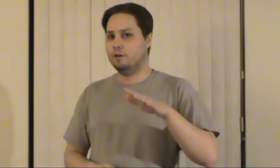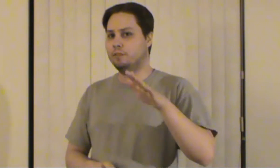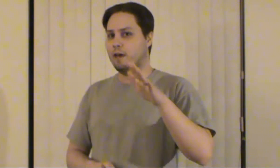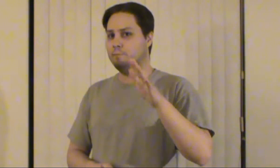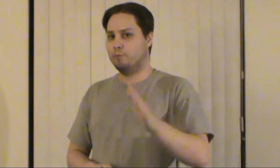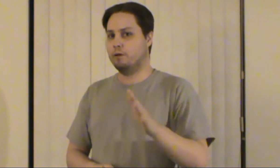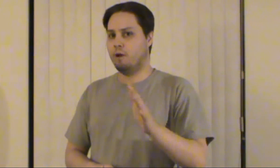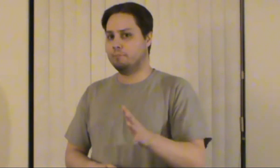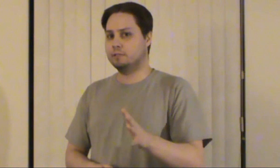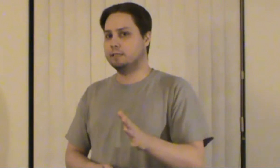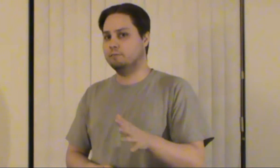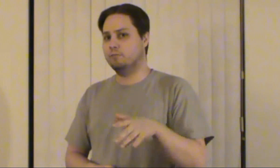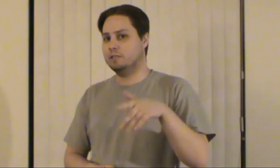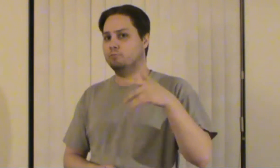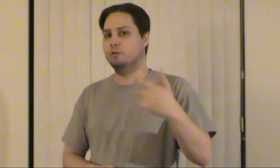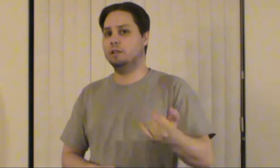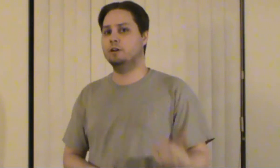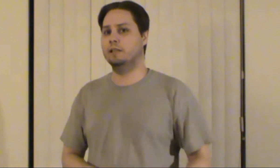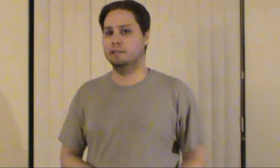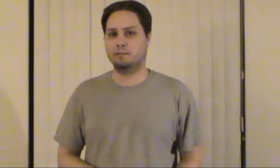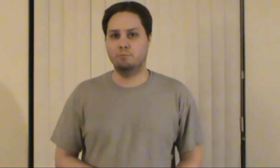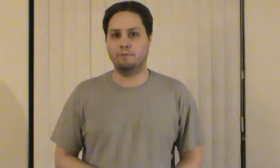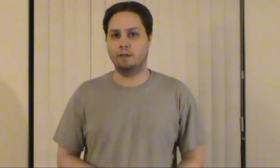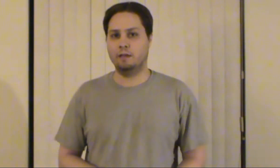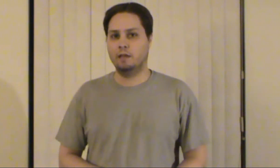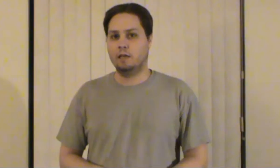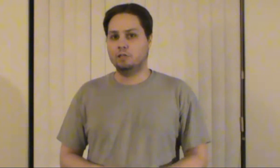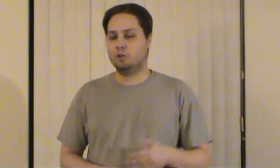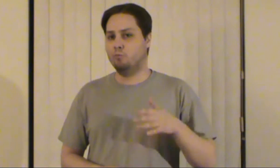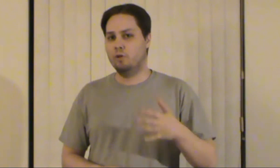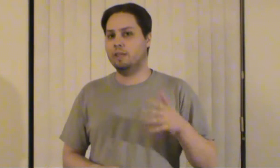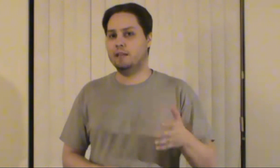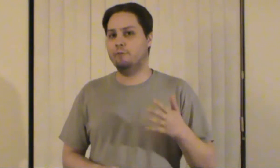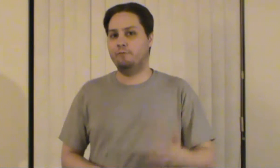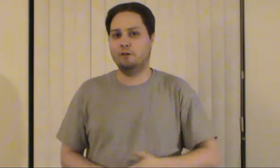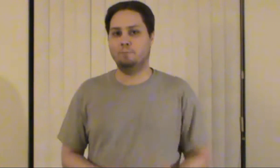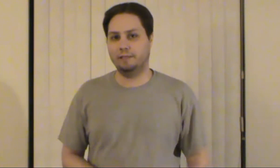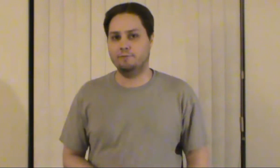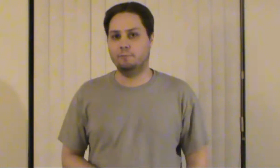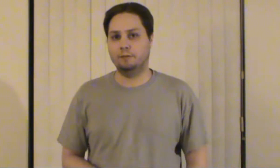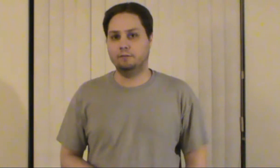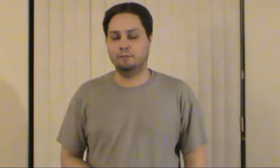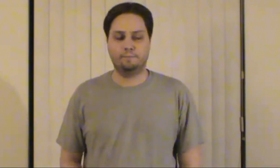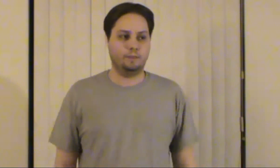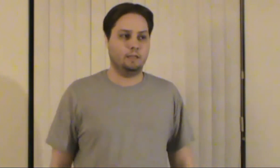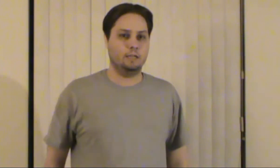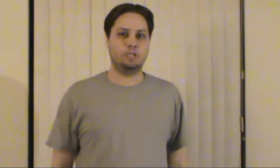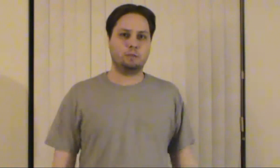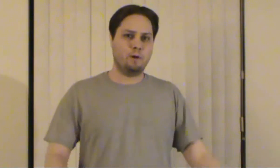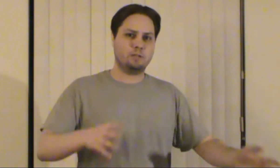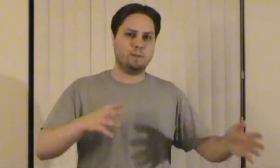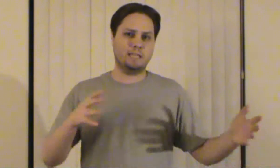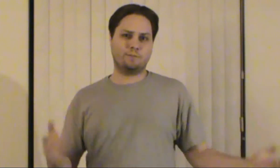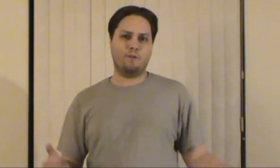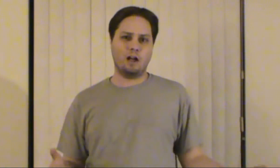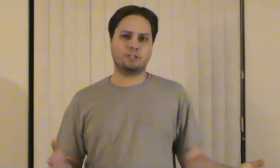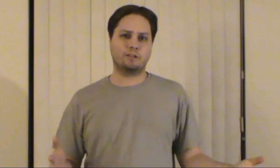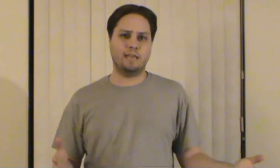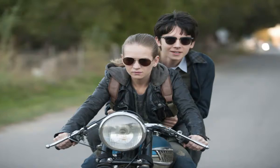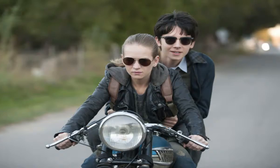feel that Britt Robertson was really good in this movie she really didn't feel believable she's supposed to be this foster kid